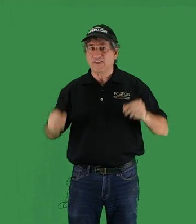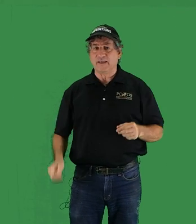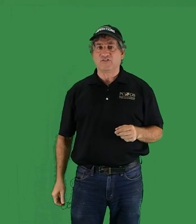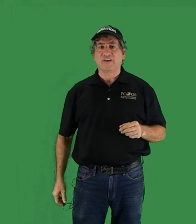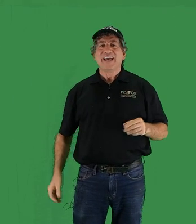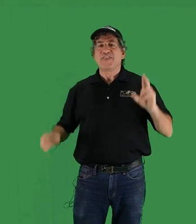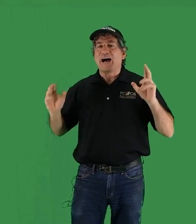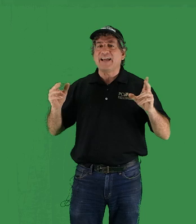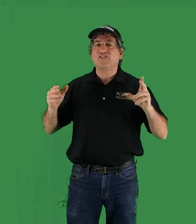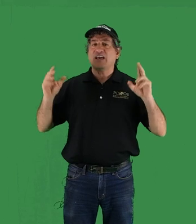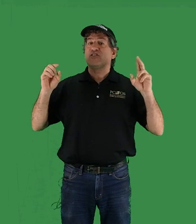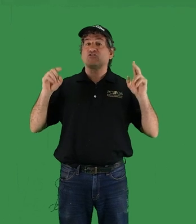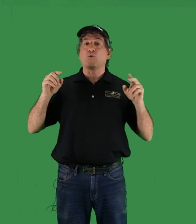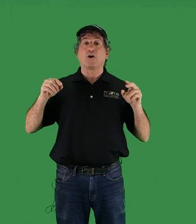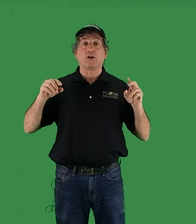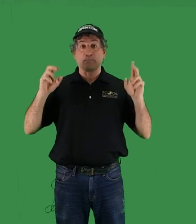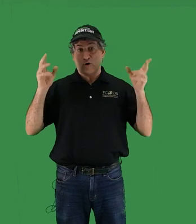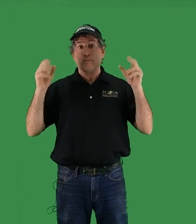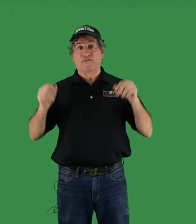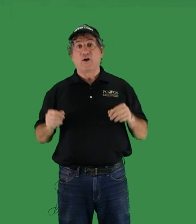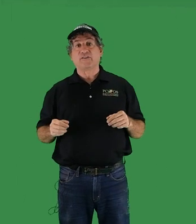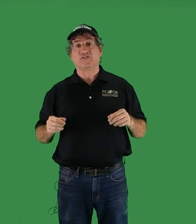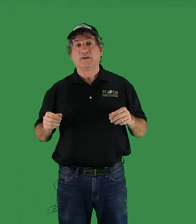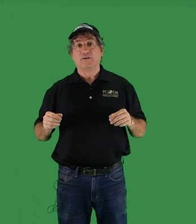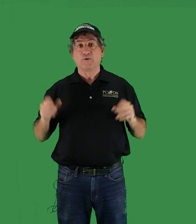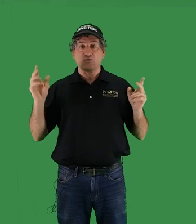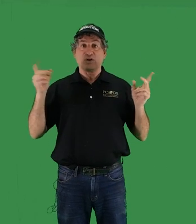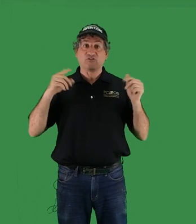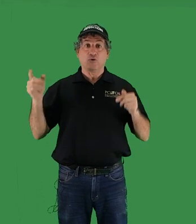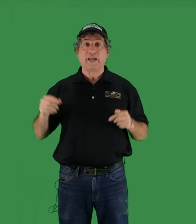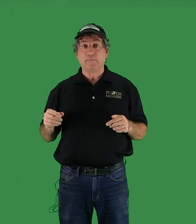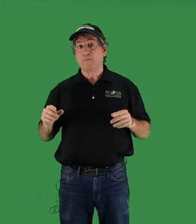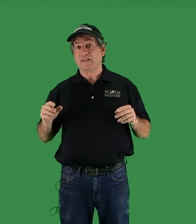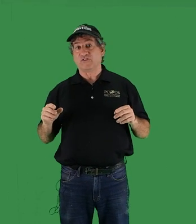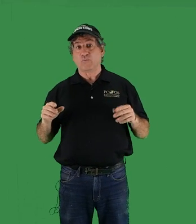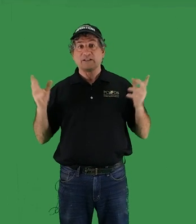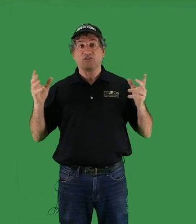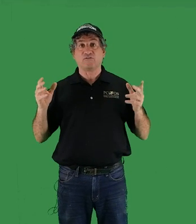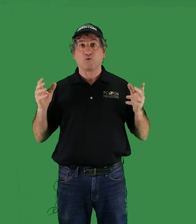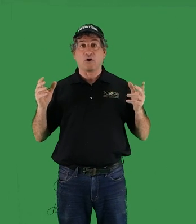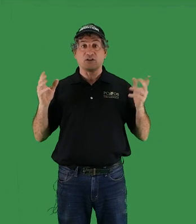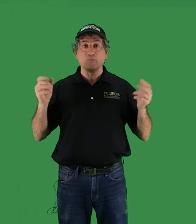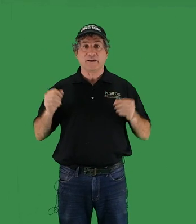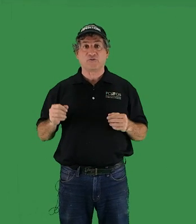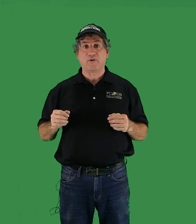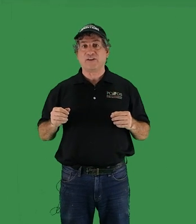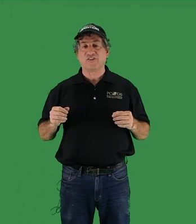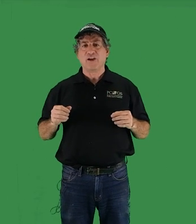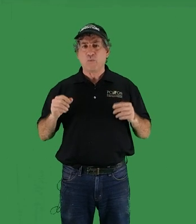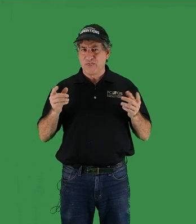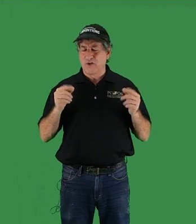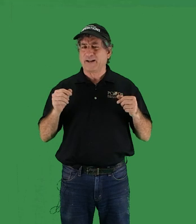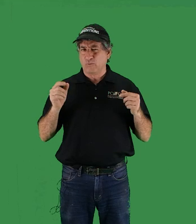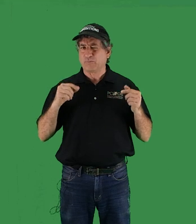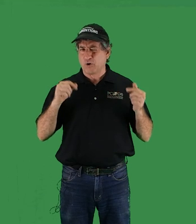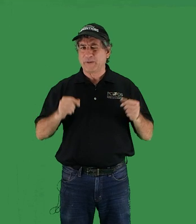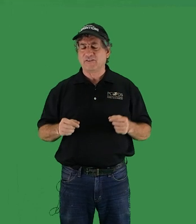in this. The ice and the so-called permafrost, which was so named because relative to our human experience, we thought it was permanent,